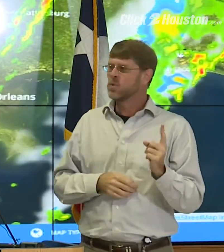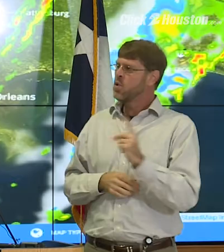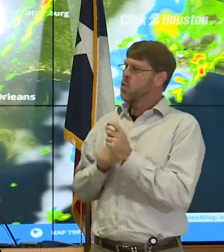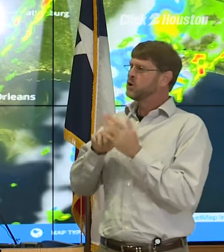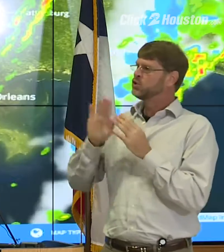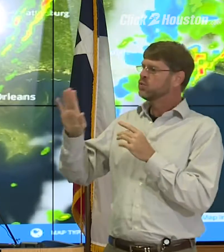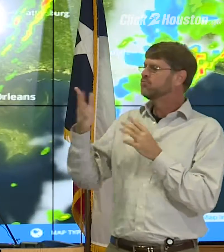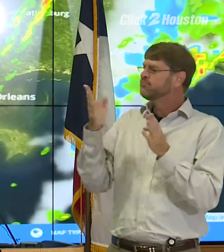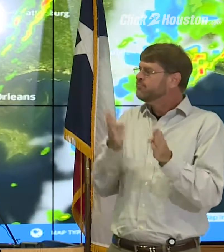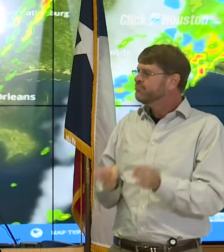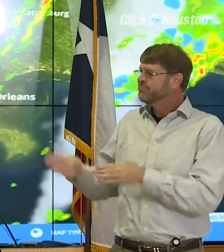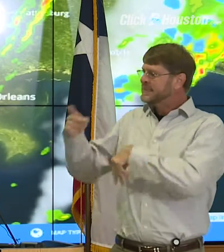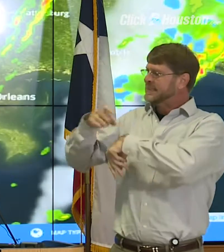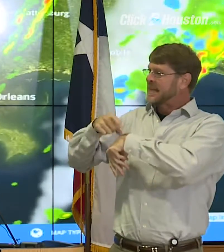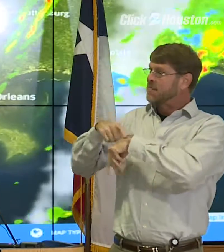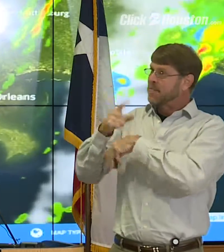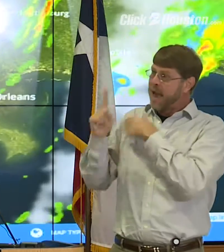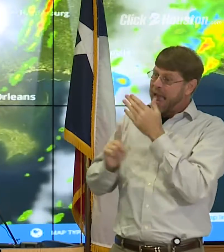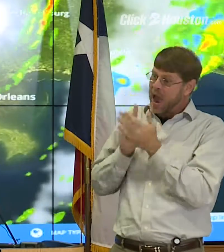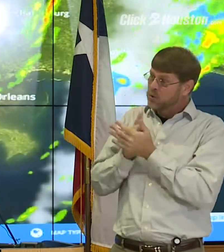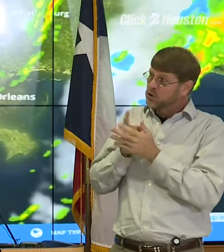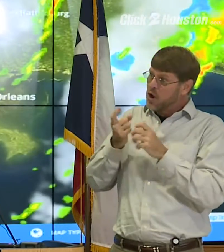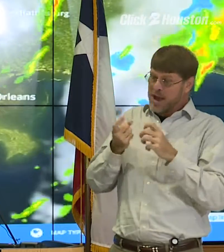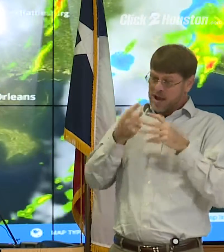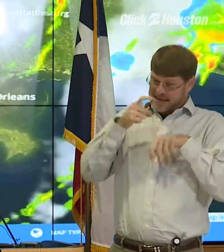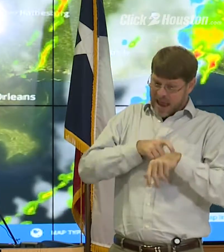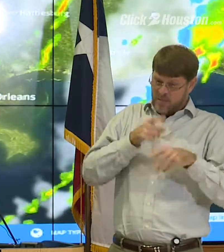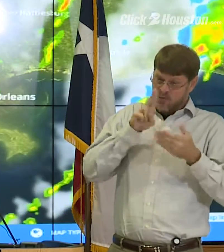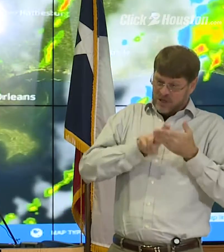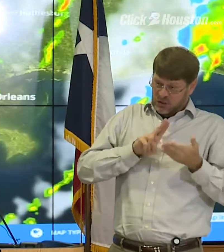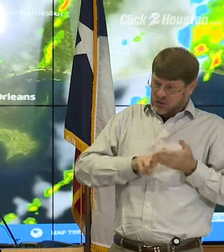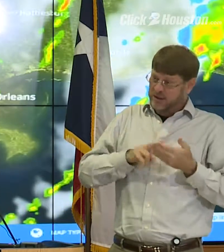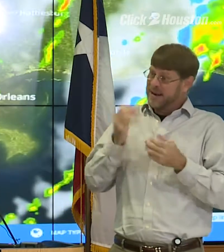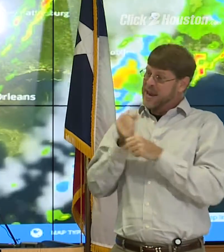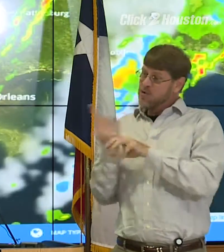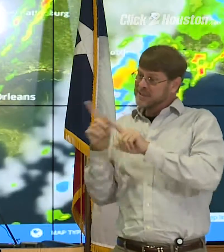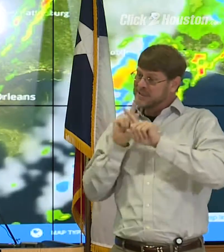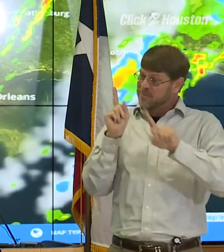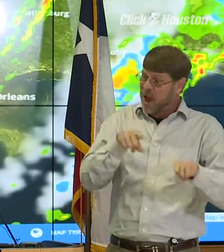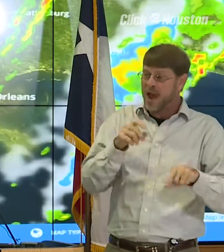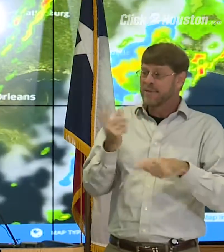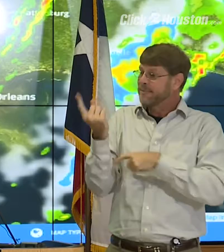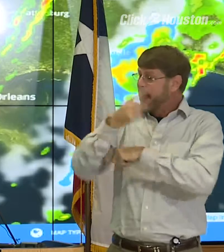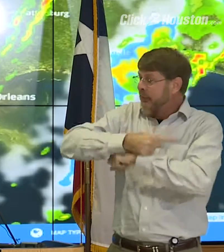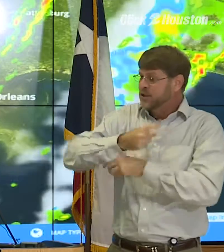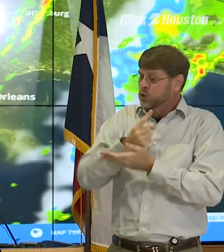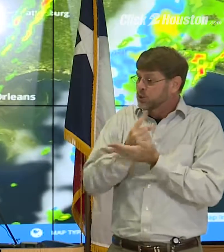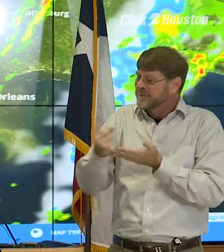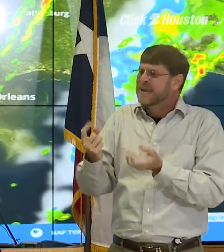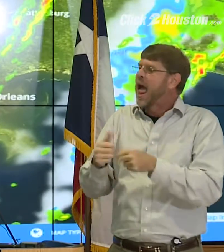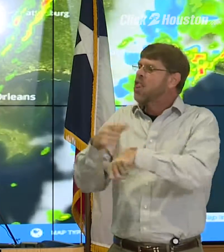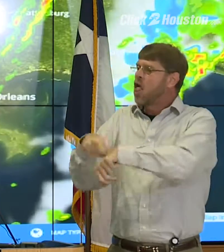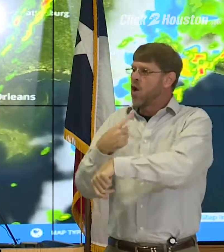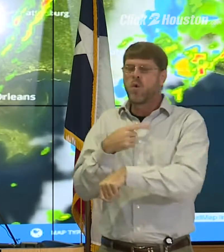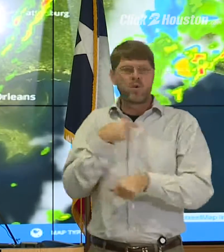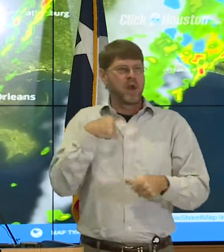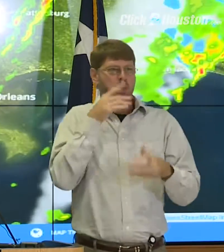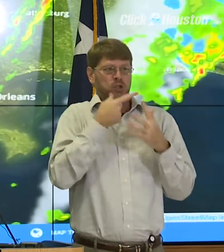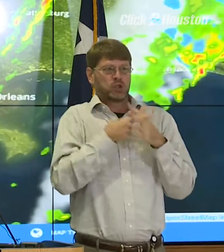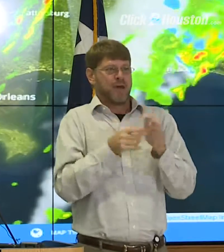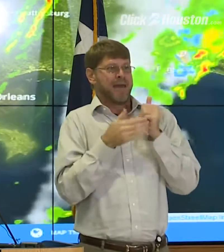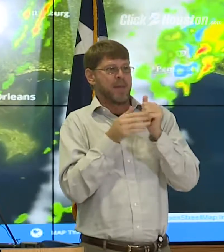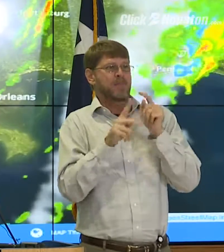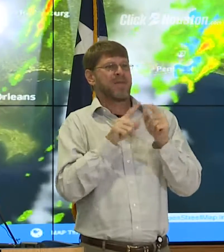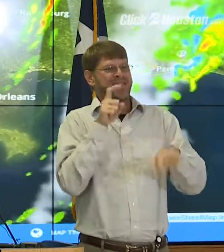ideal timeline? we talking about hours from registration that we have to response to FEMA days, weeks? We will begin to help people the